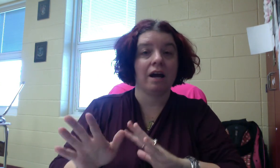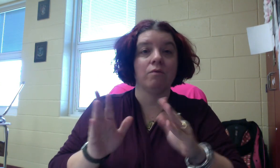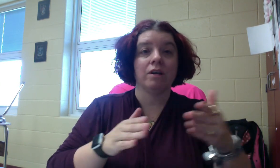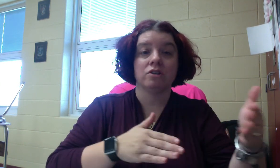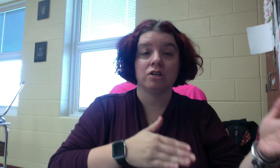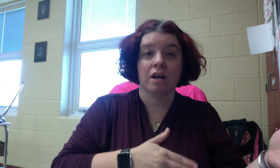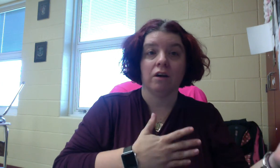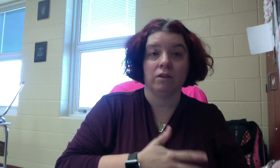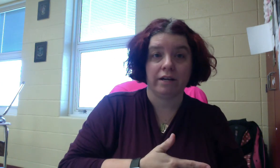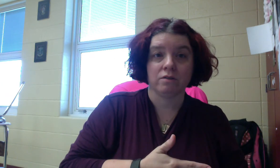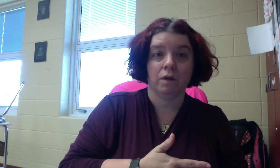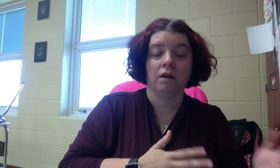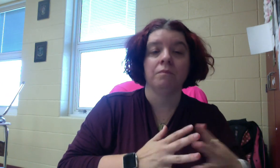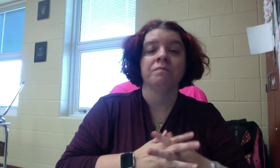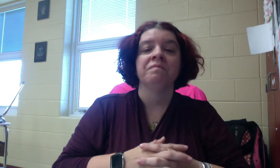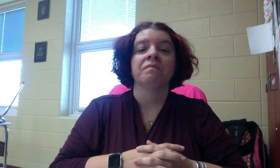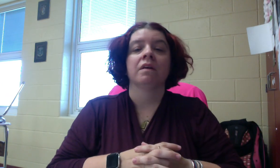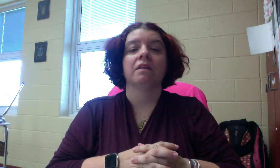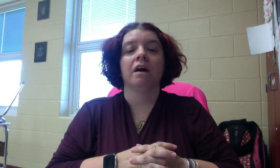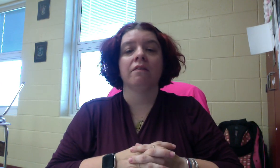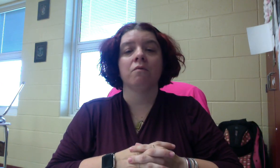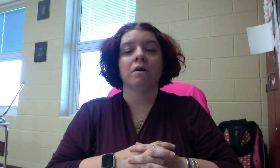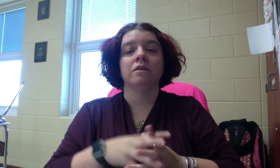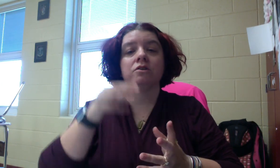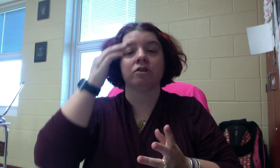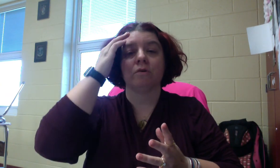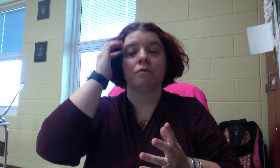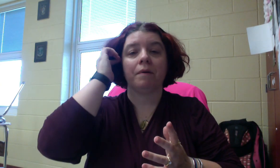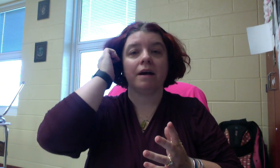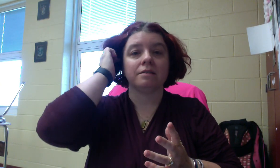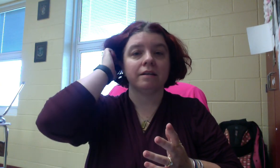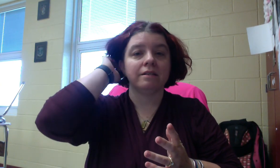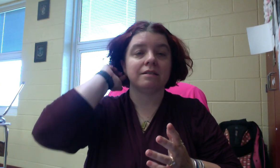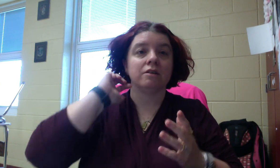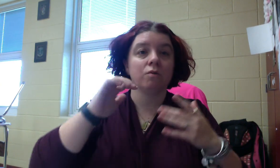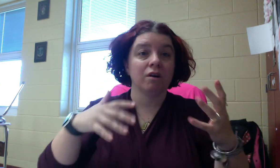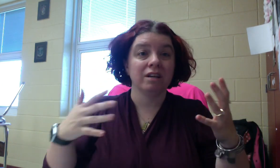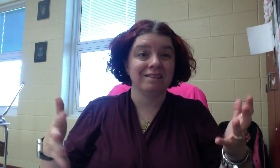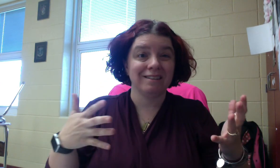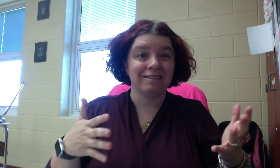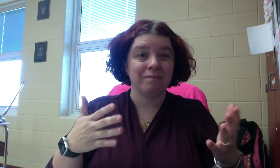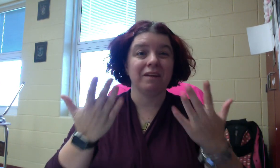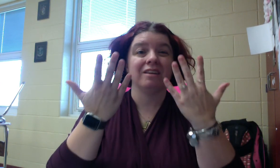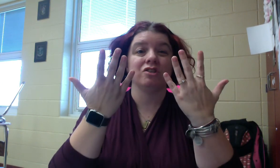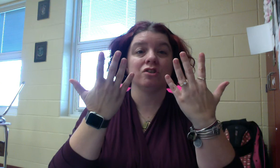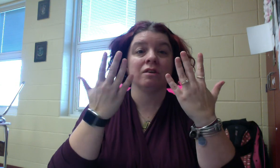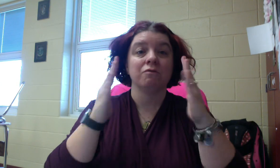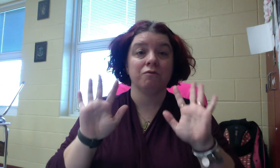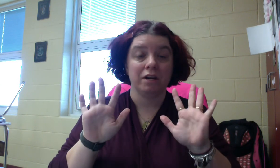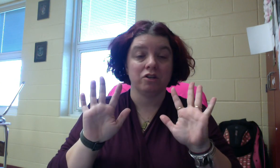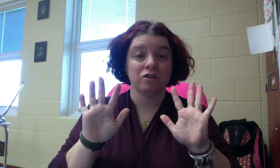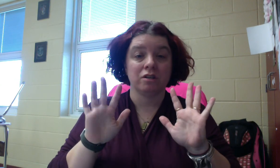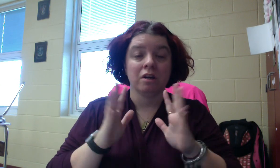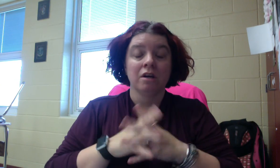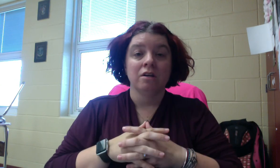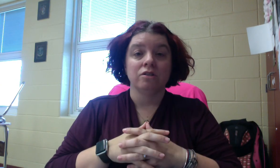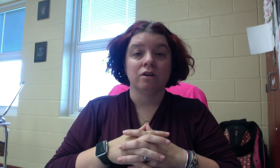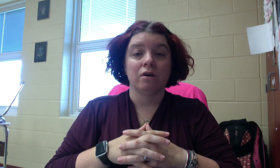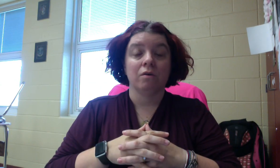I went to Chicago last week. The other one to show for past tense that you already did something is just finished. So